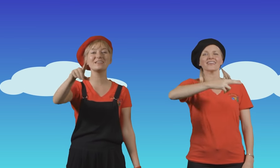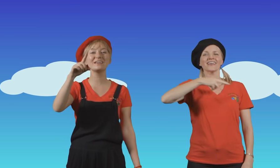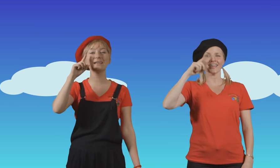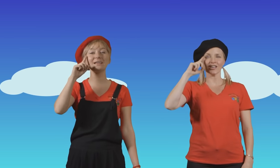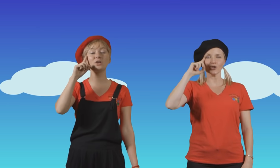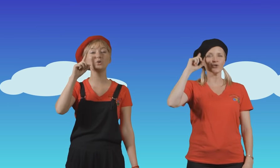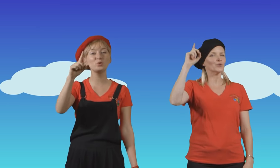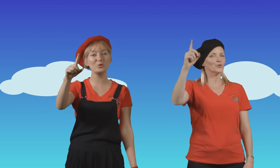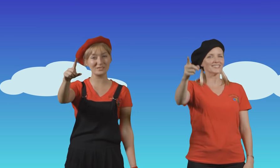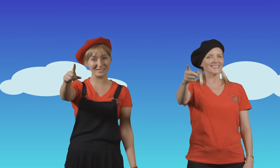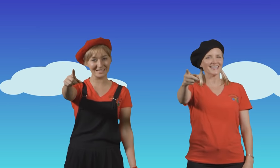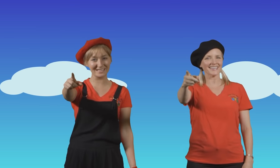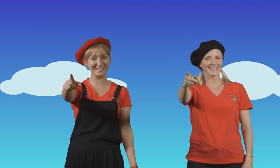you see.